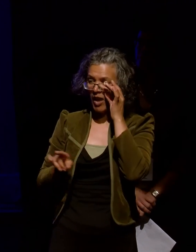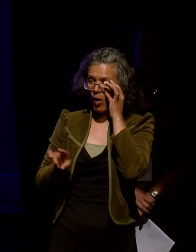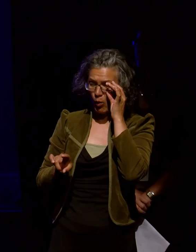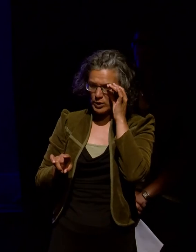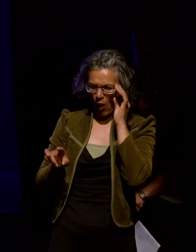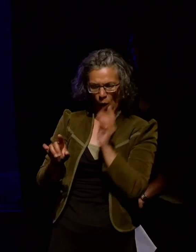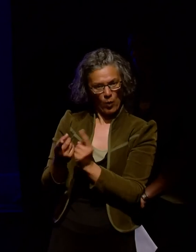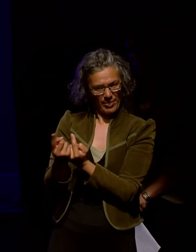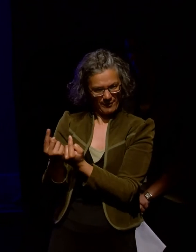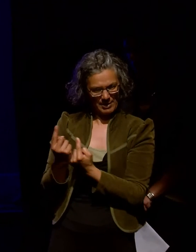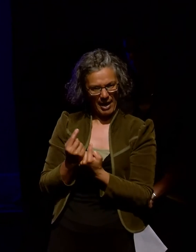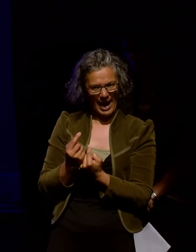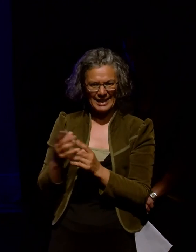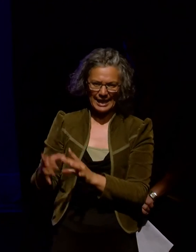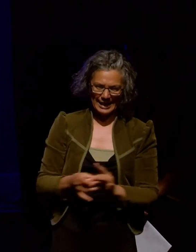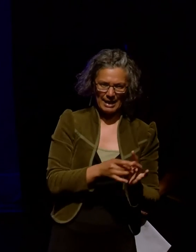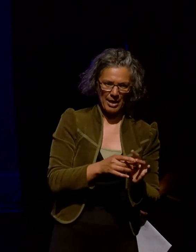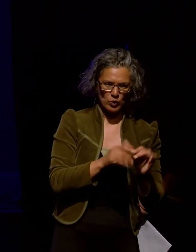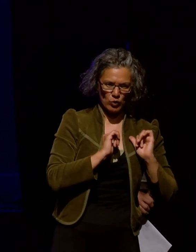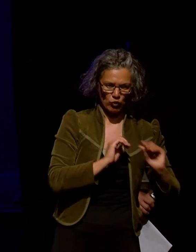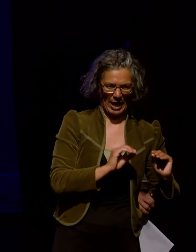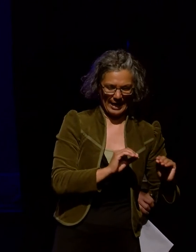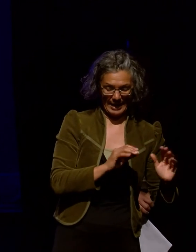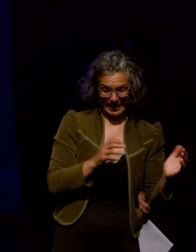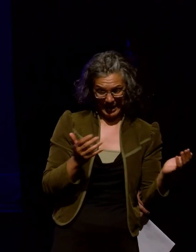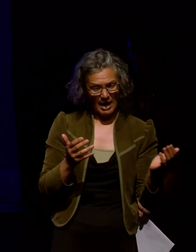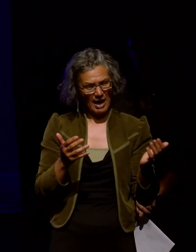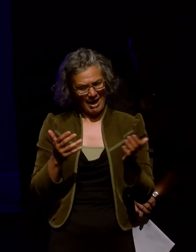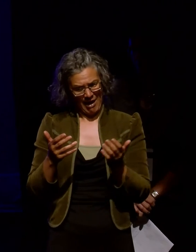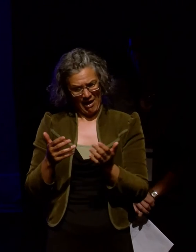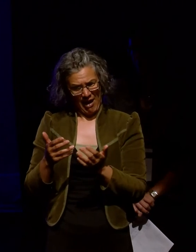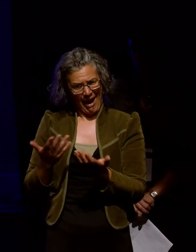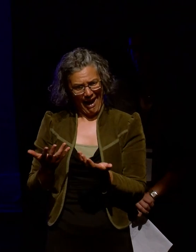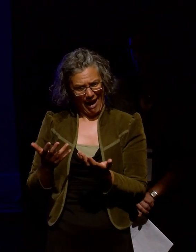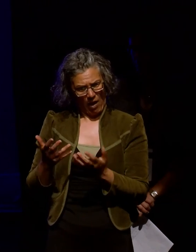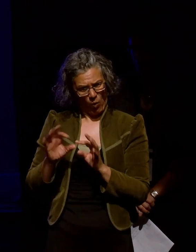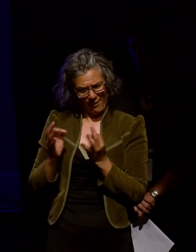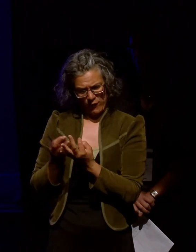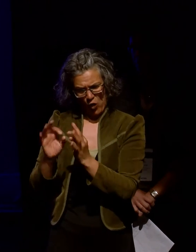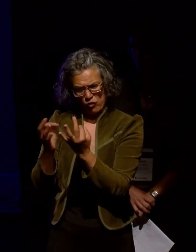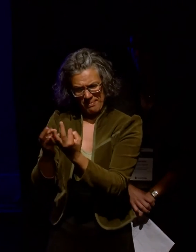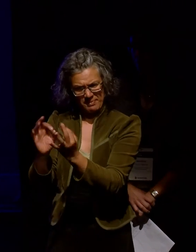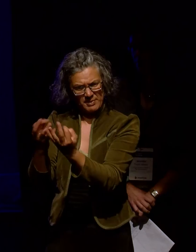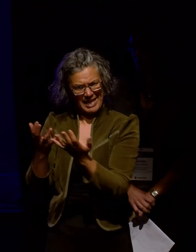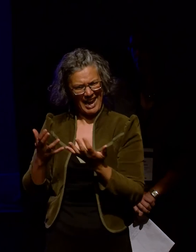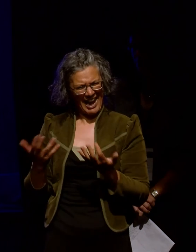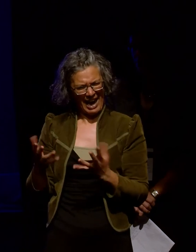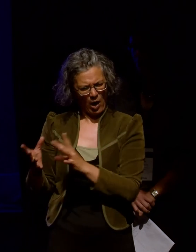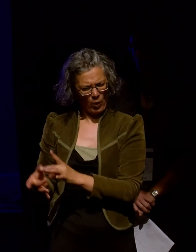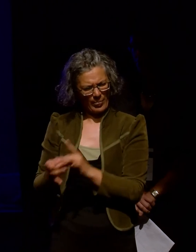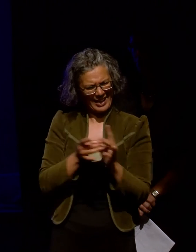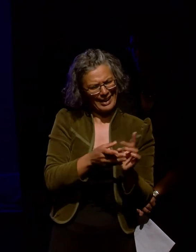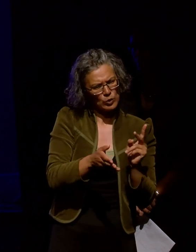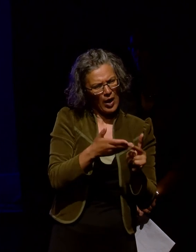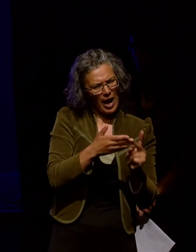and not unconnected to the training question, is how NDF's regional activities, the forums, relate to other national